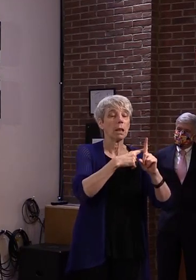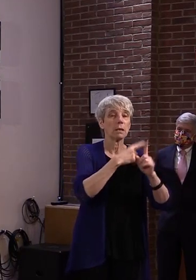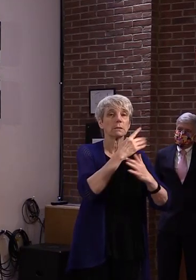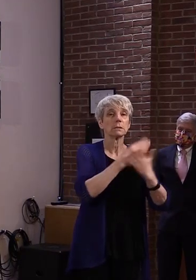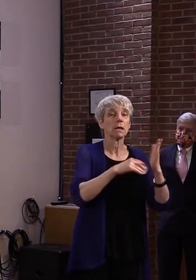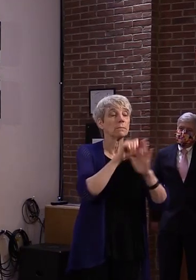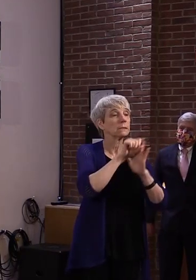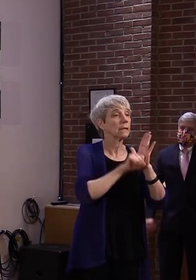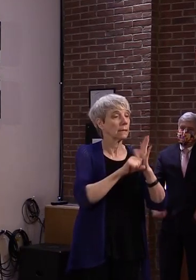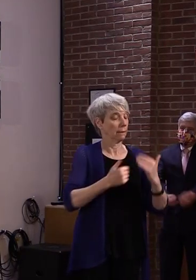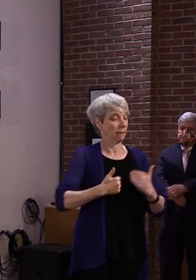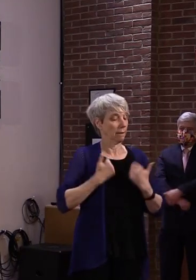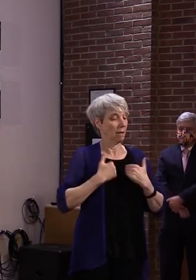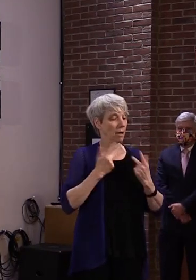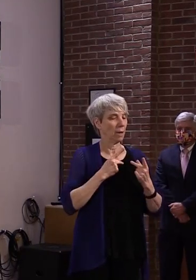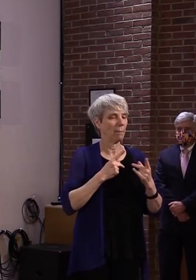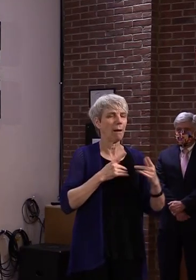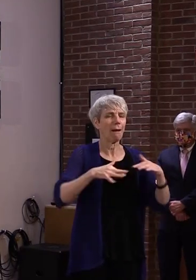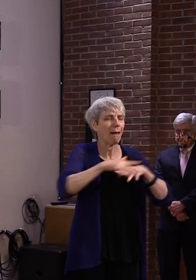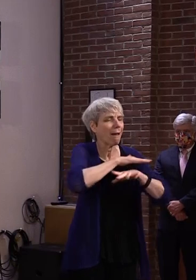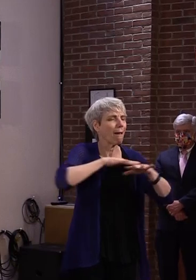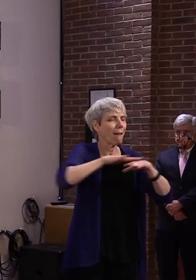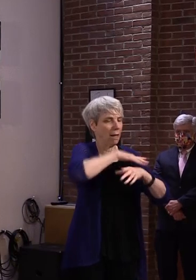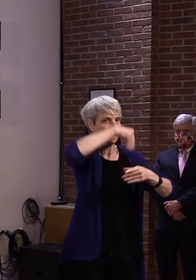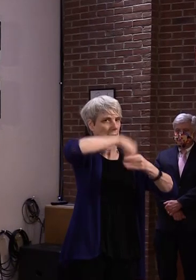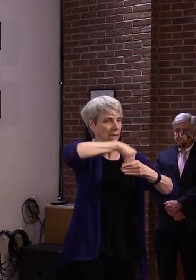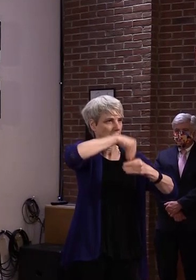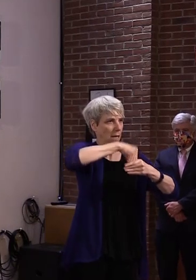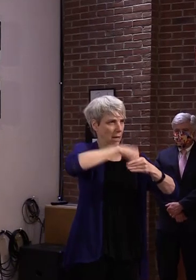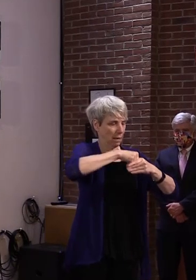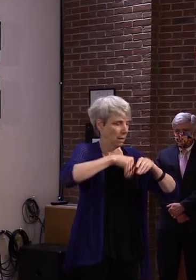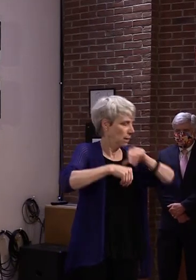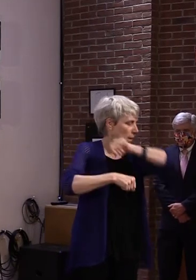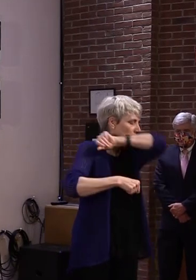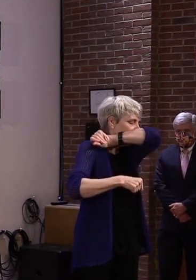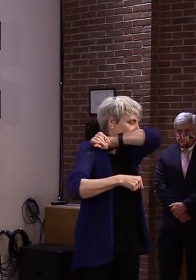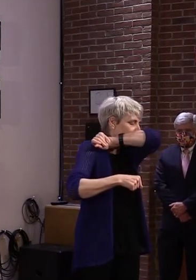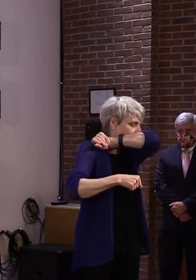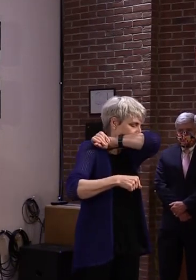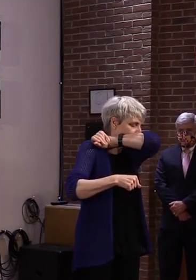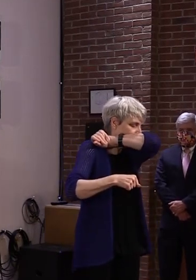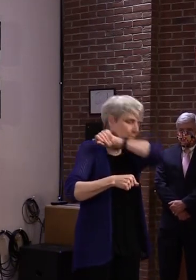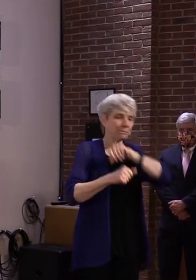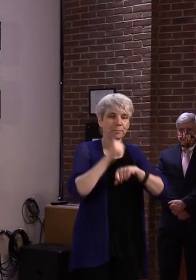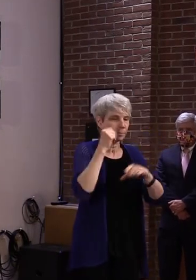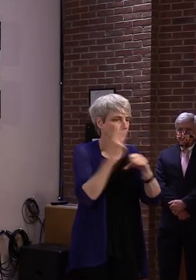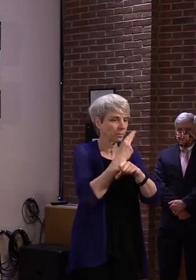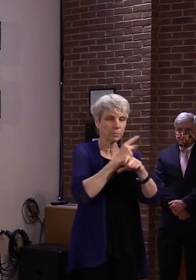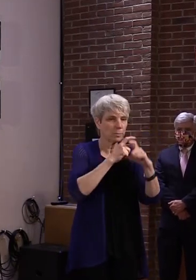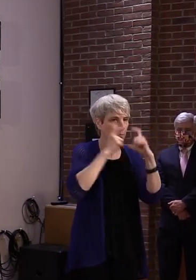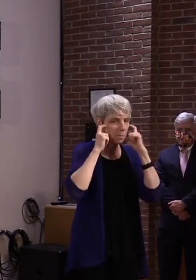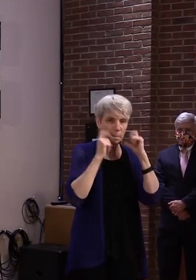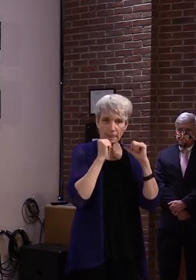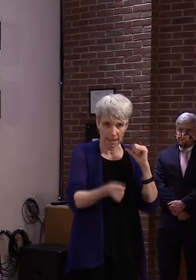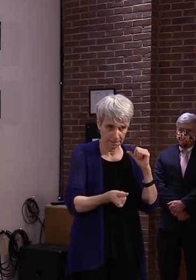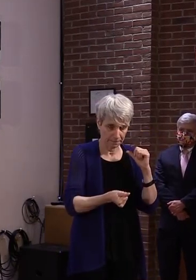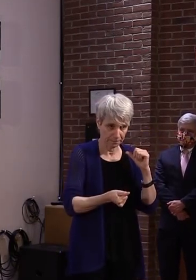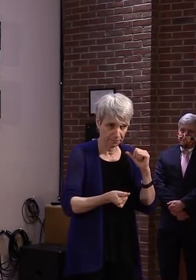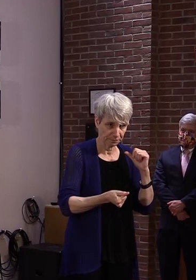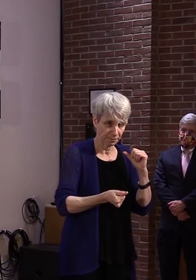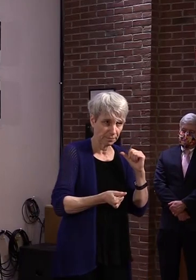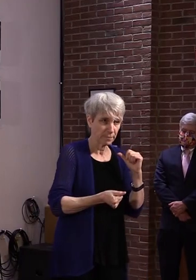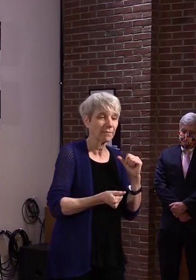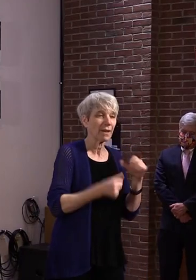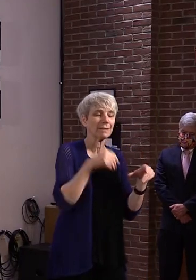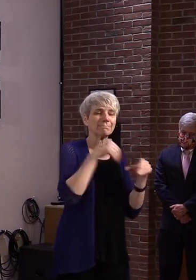congregating indoors and frankly not using facial coverings when they